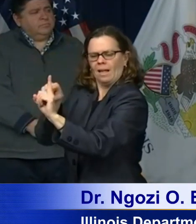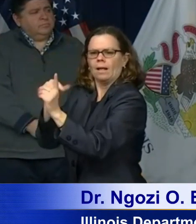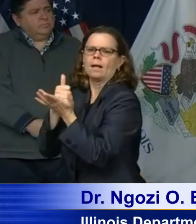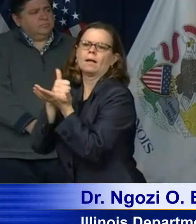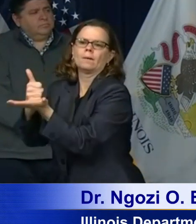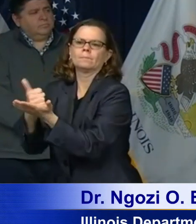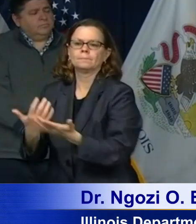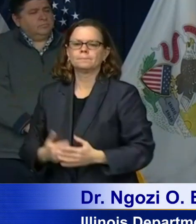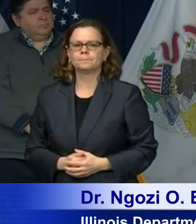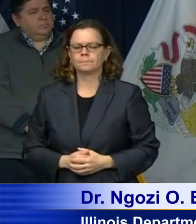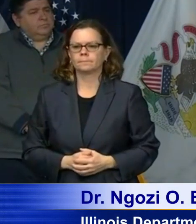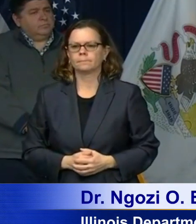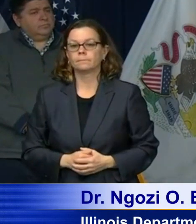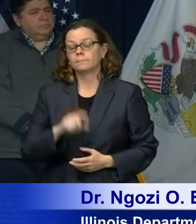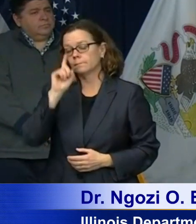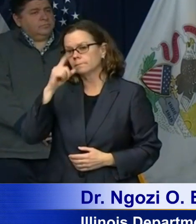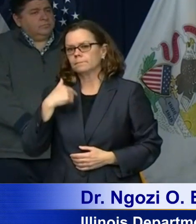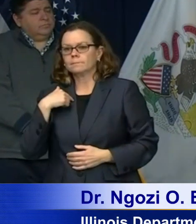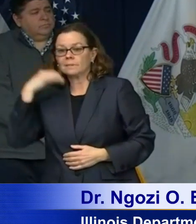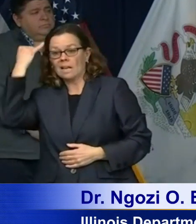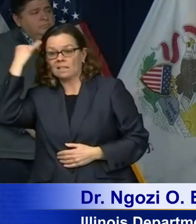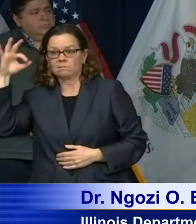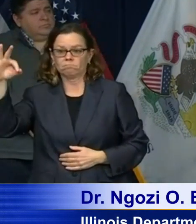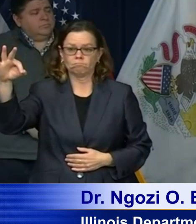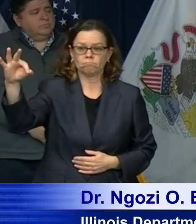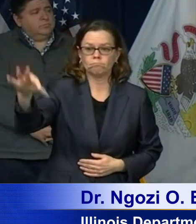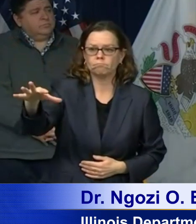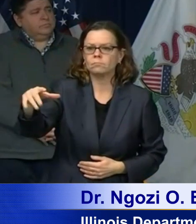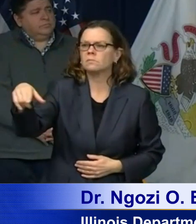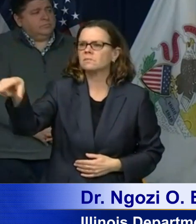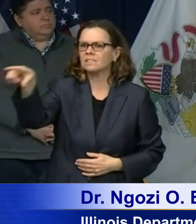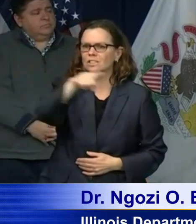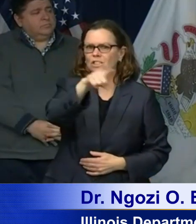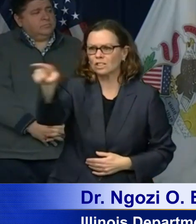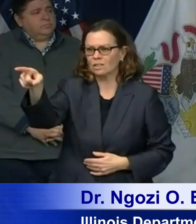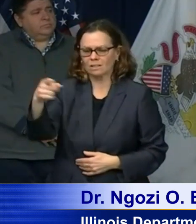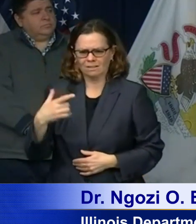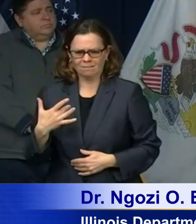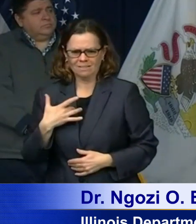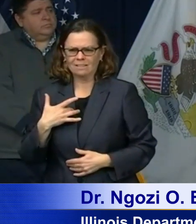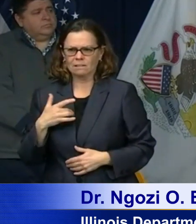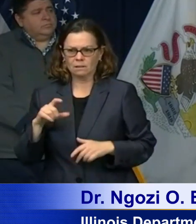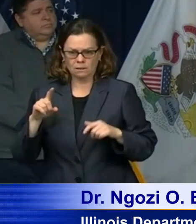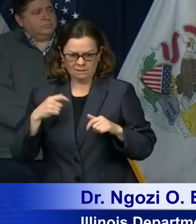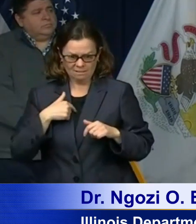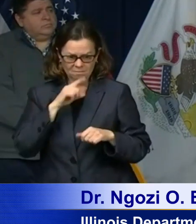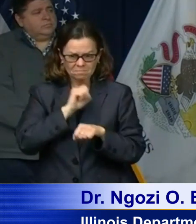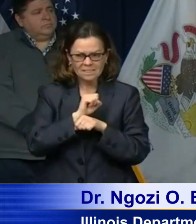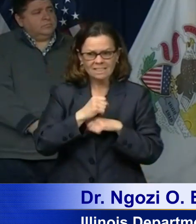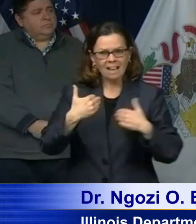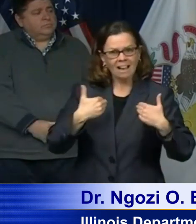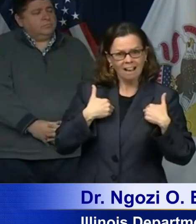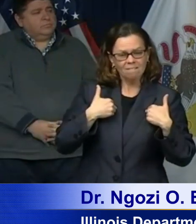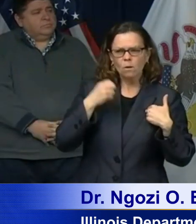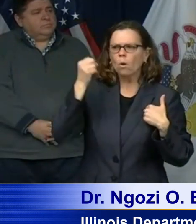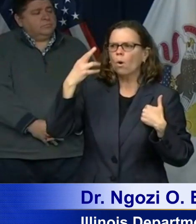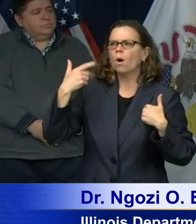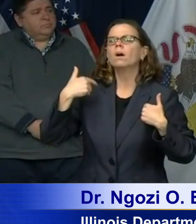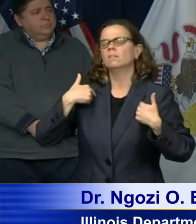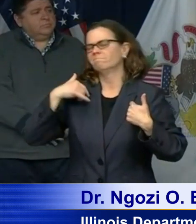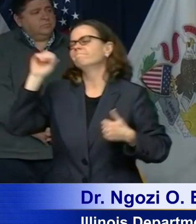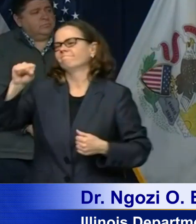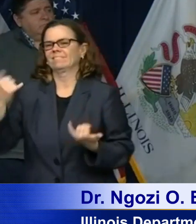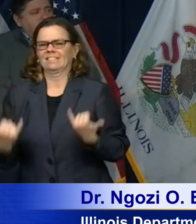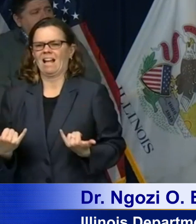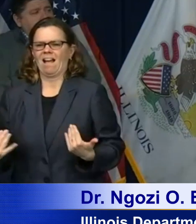a blood center. So if people who feel that they've had the disease or maybe confirm that they had the disease, if they can go to a